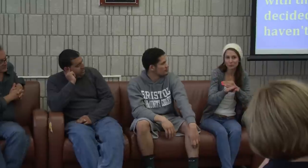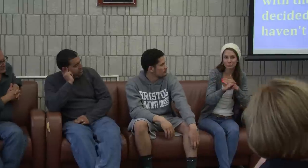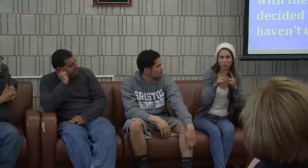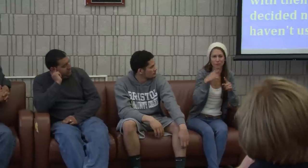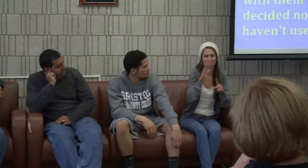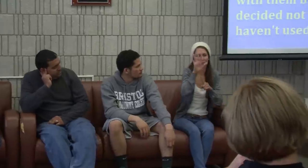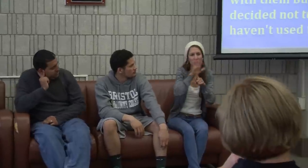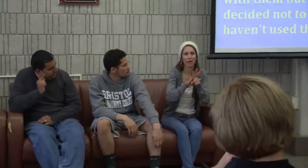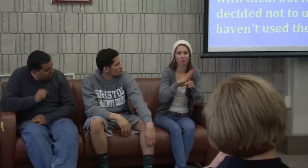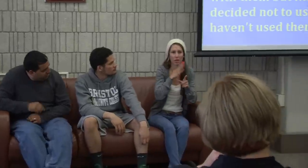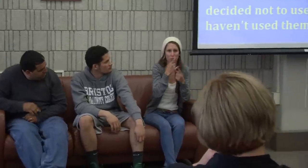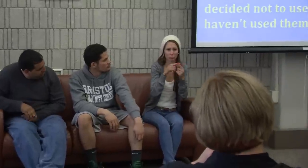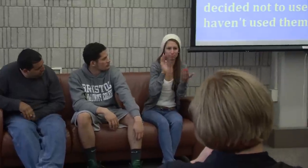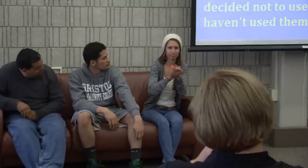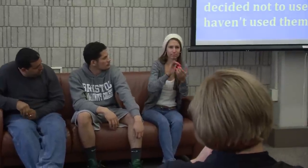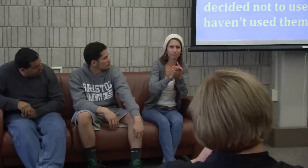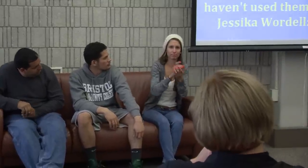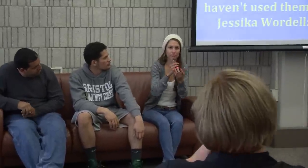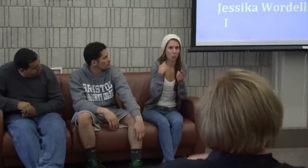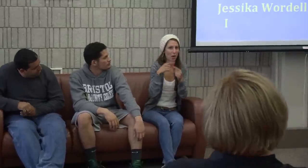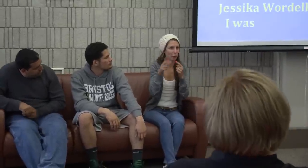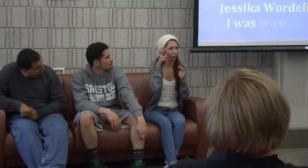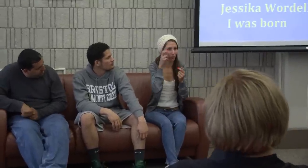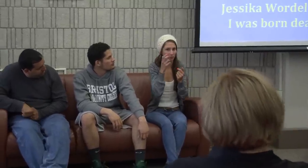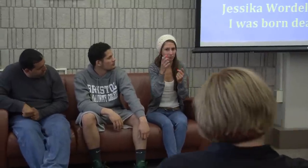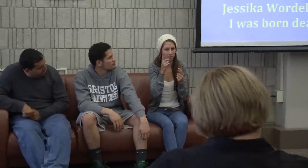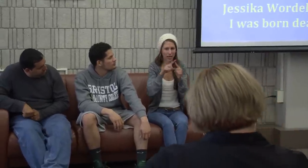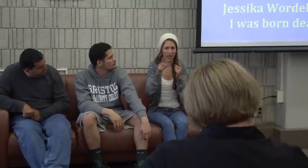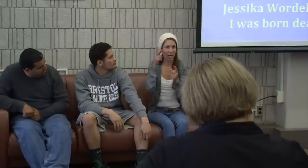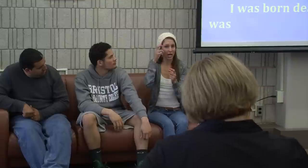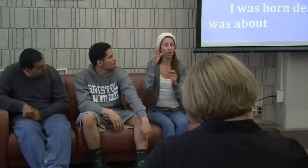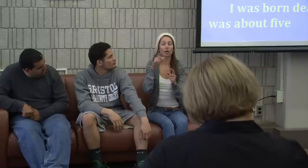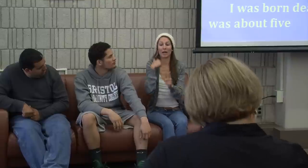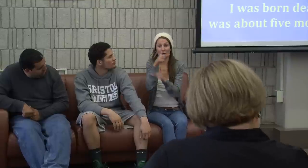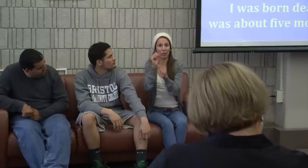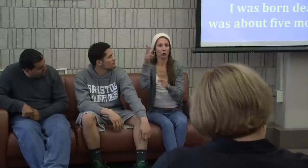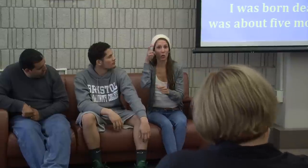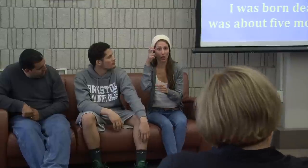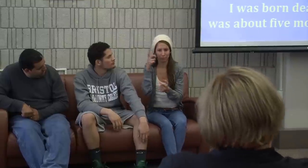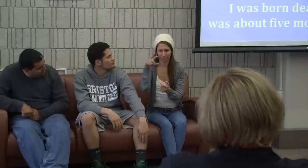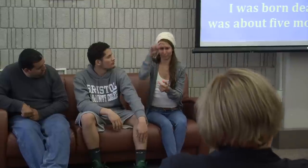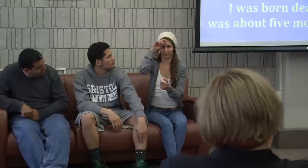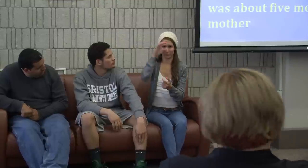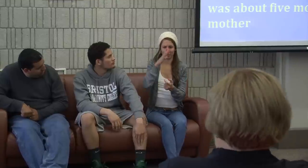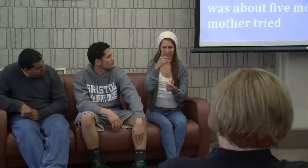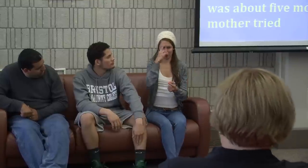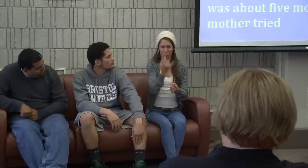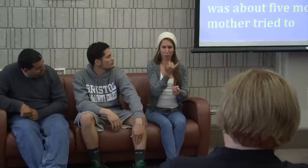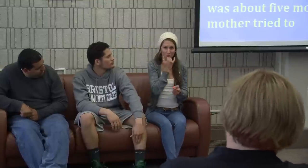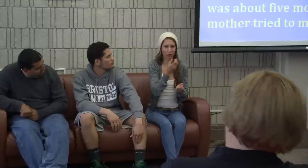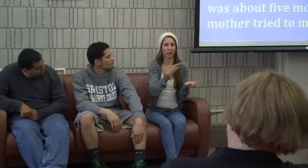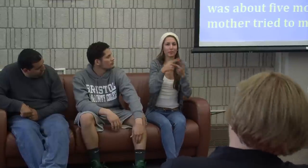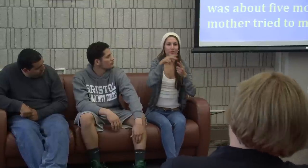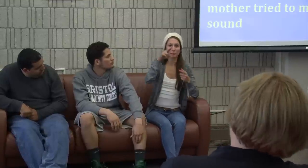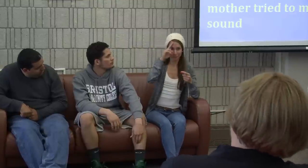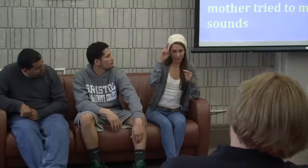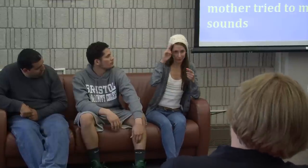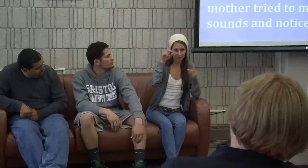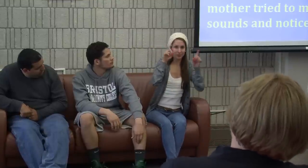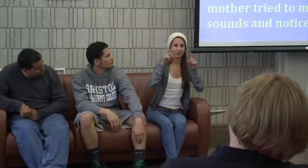I was born deaf, and then when I was about five months old, my mother tried to make some sounds and noticed I wasn't hearing. My sister was reacting, but I wasn't.